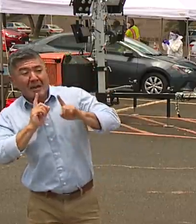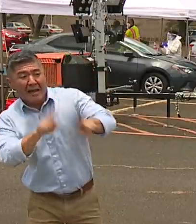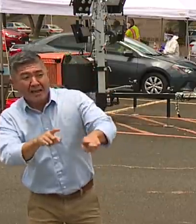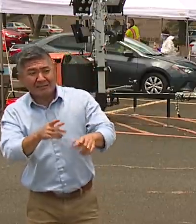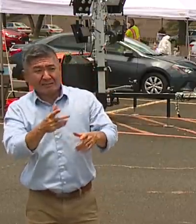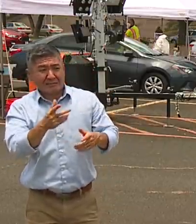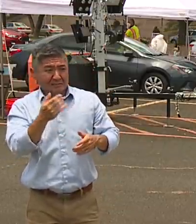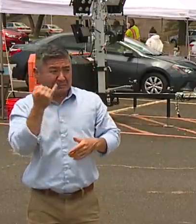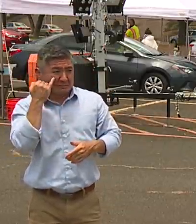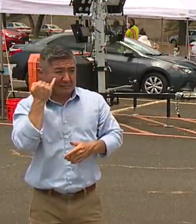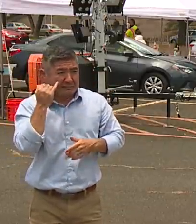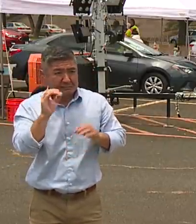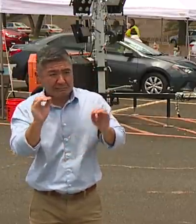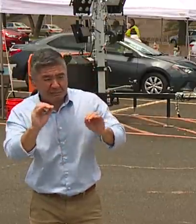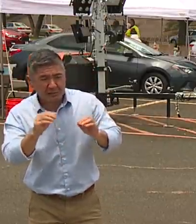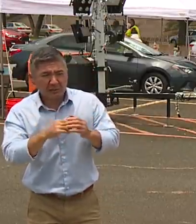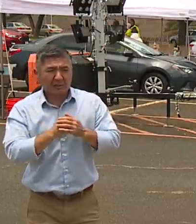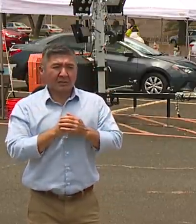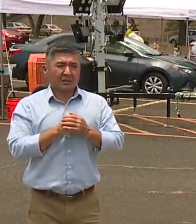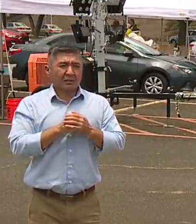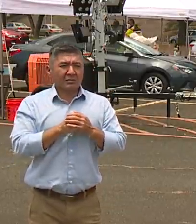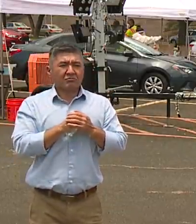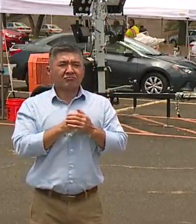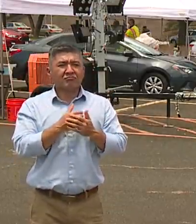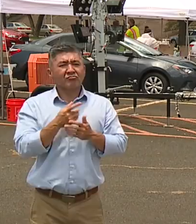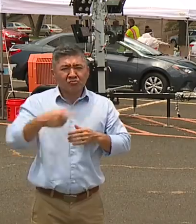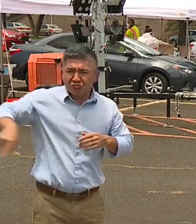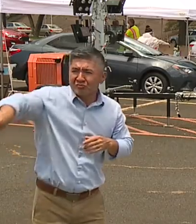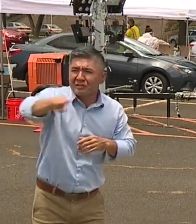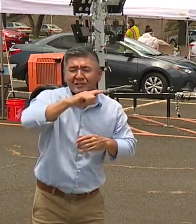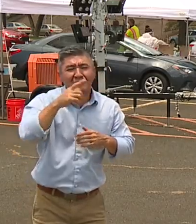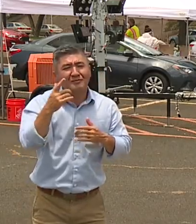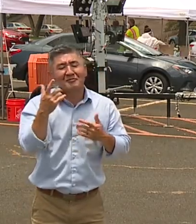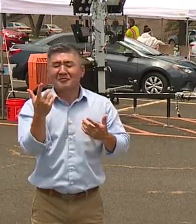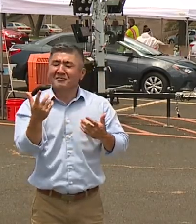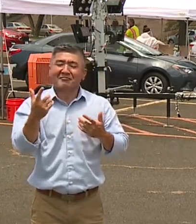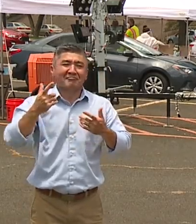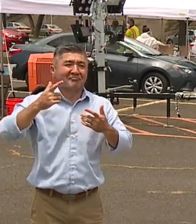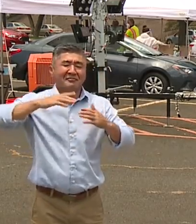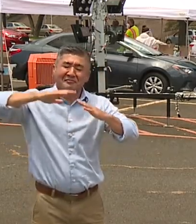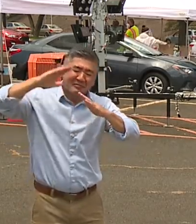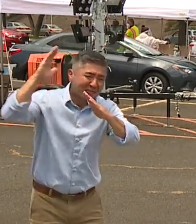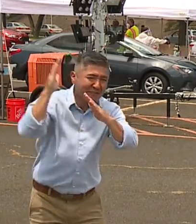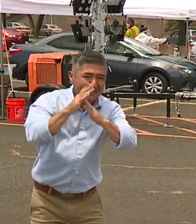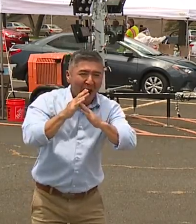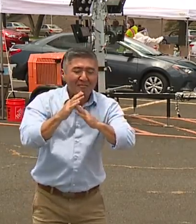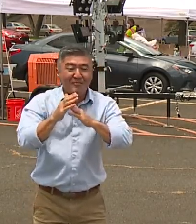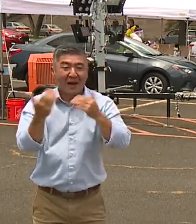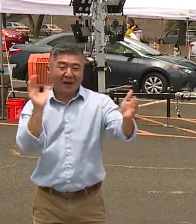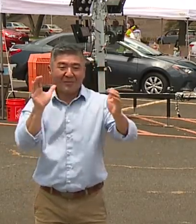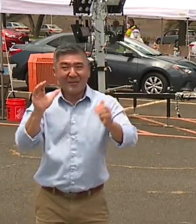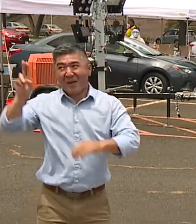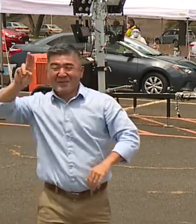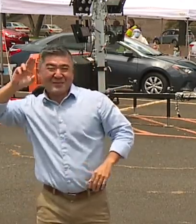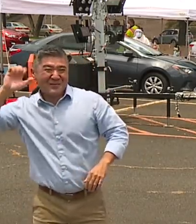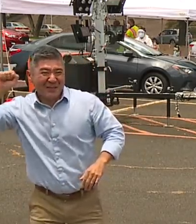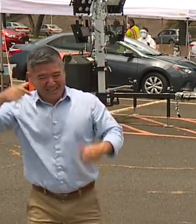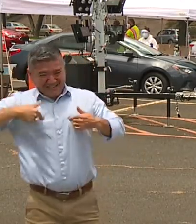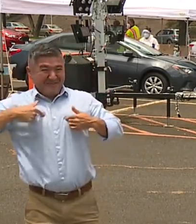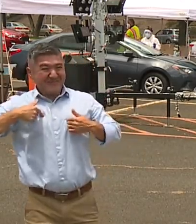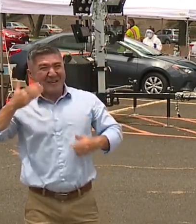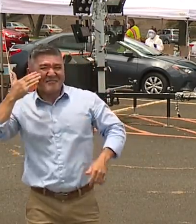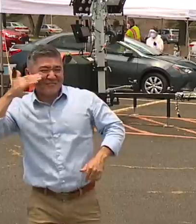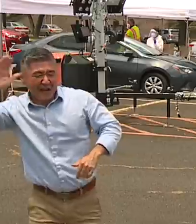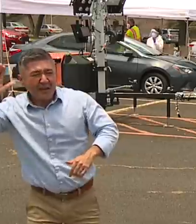here is do something that we know you all are famous for, especially compared to mainlanders like myself. And that's be